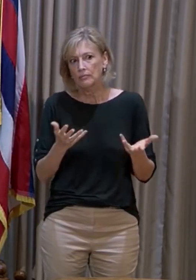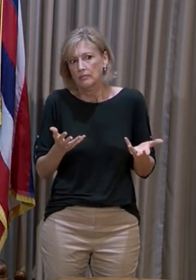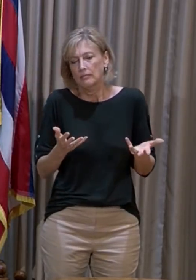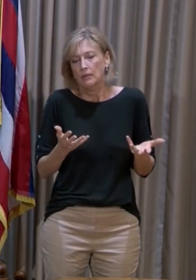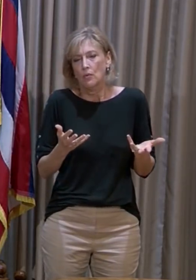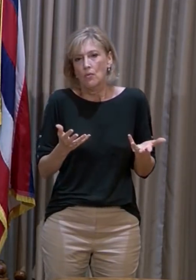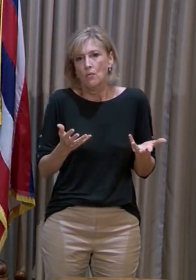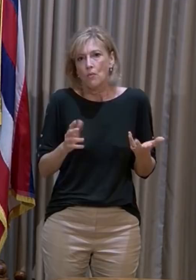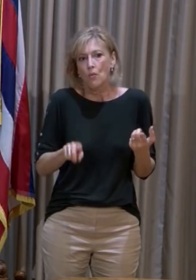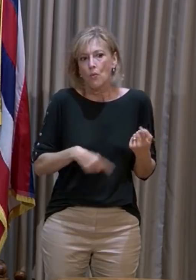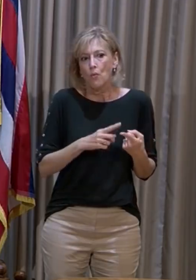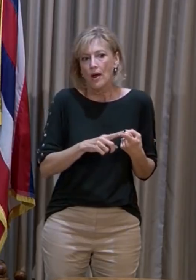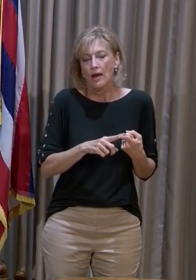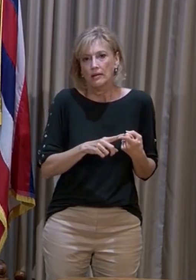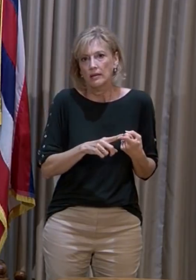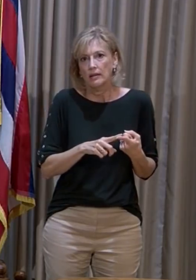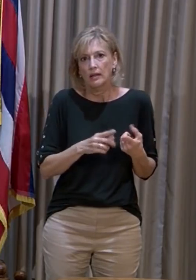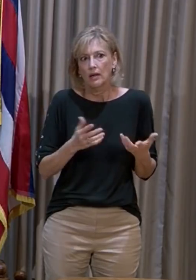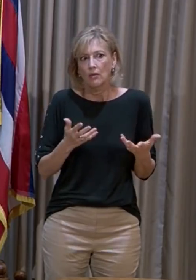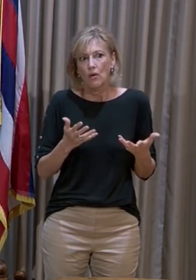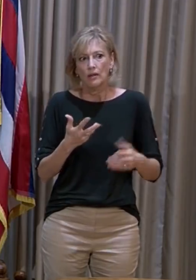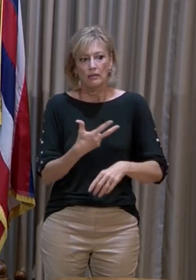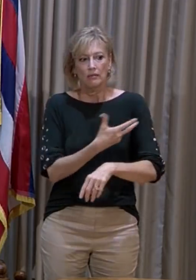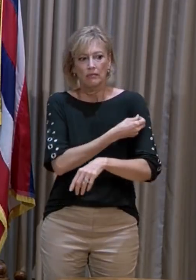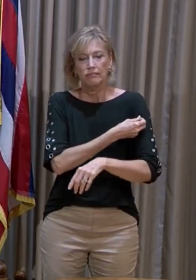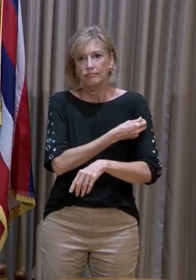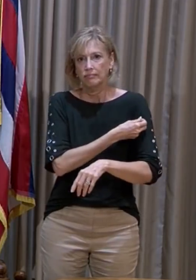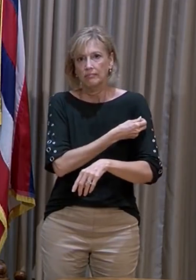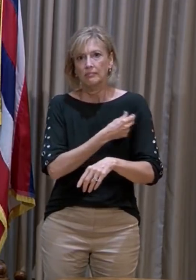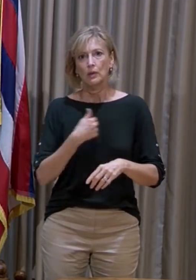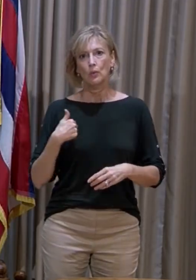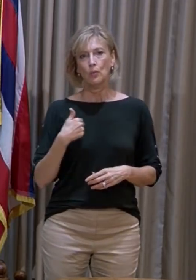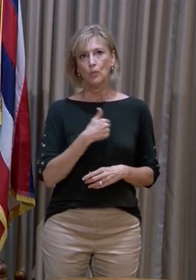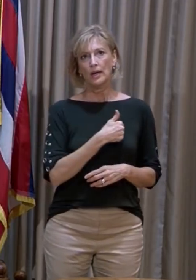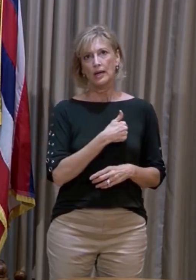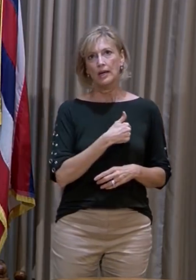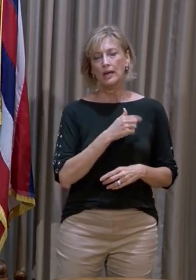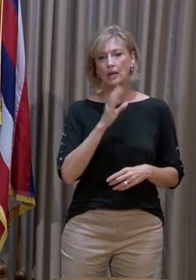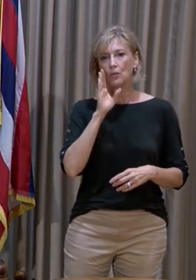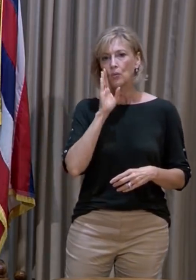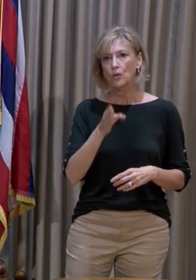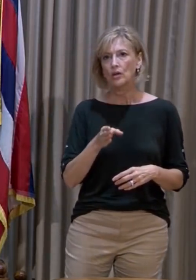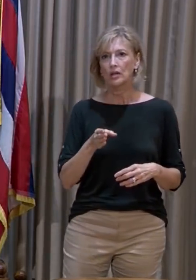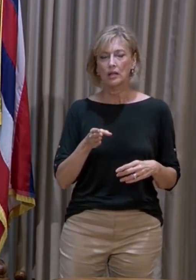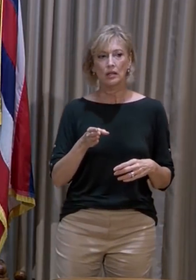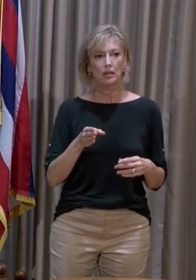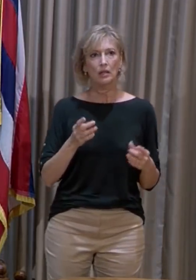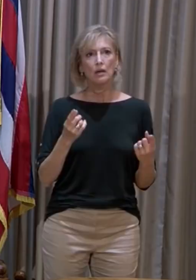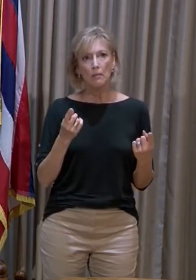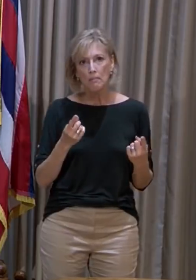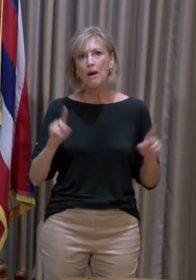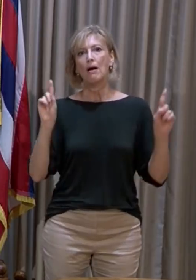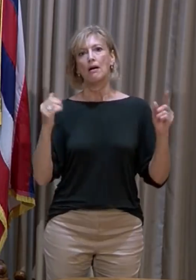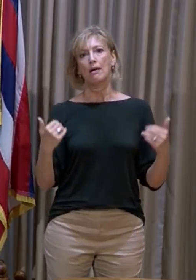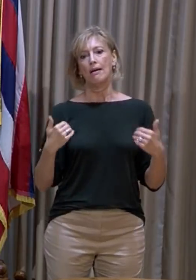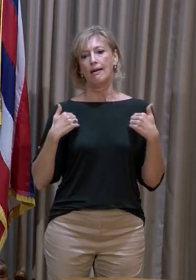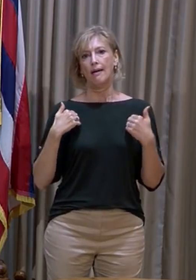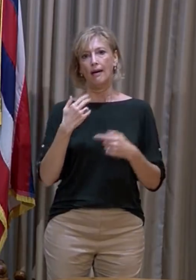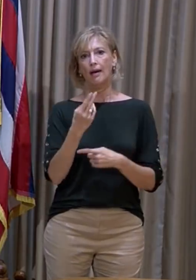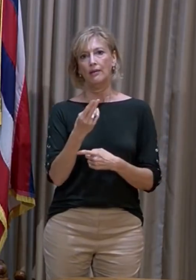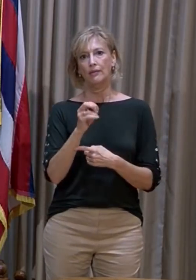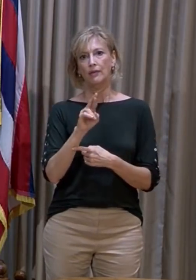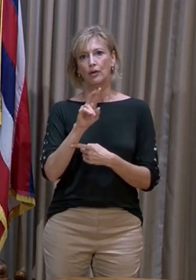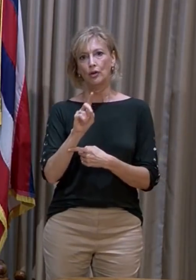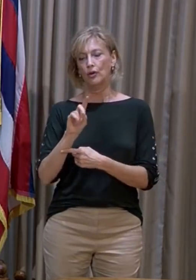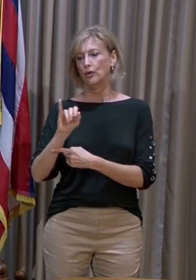point and at what level of vaccinations we would achieve herd immunity and see